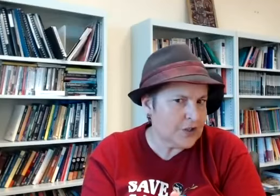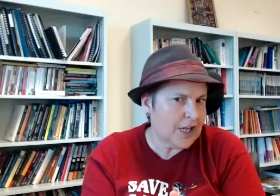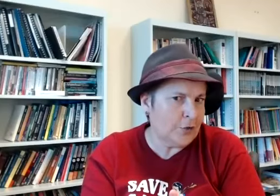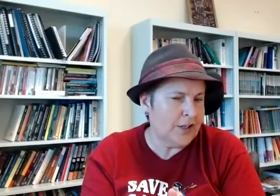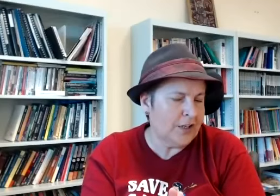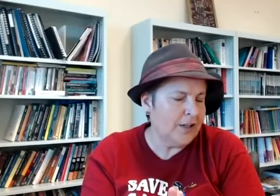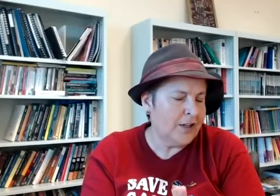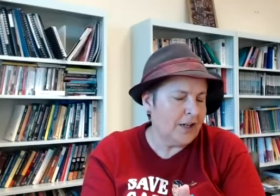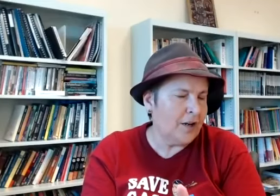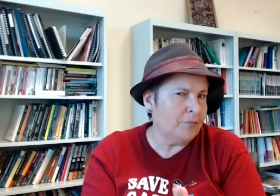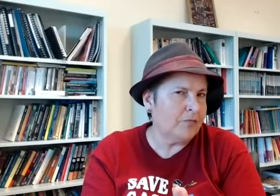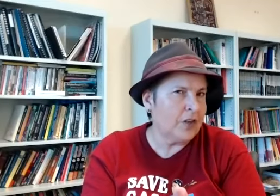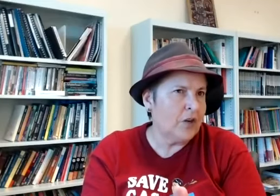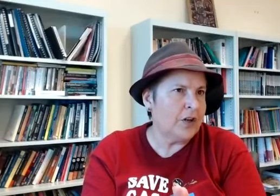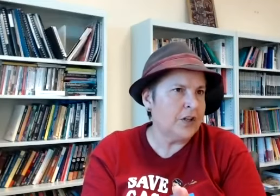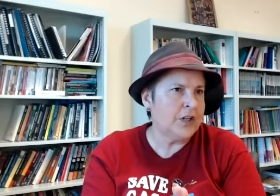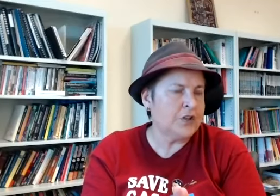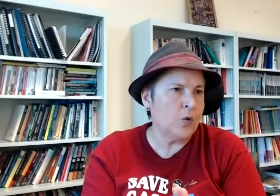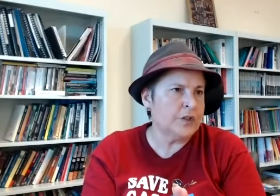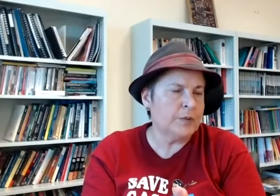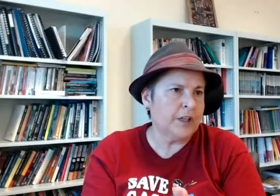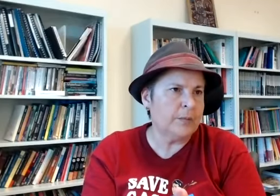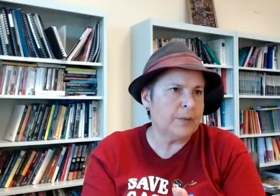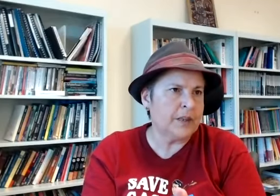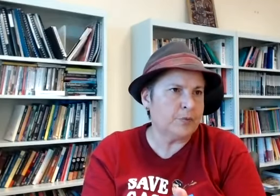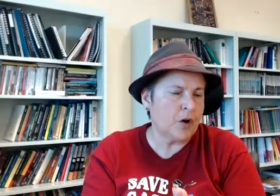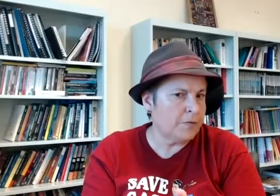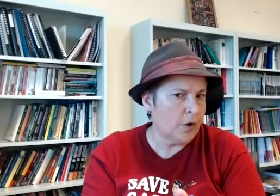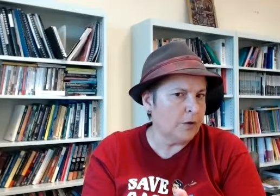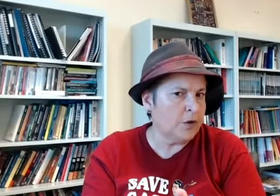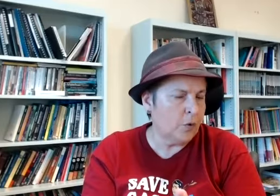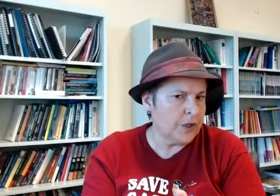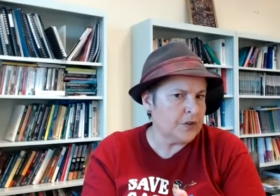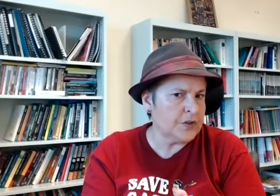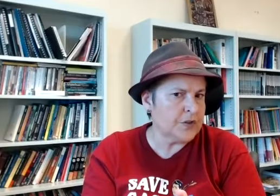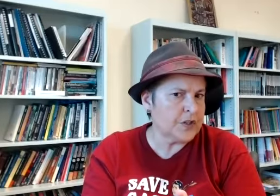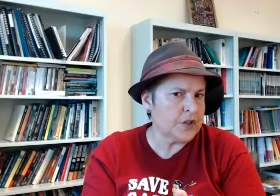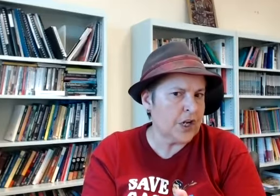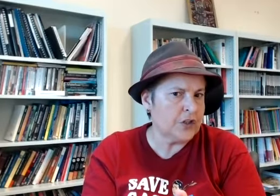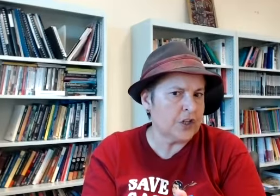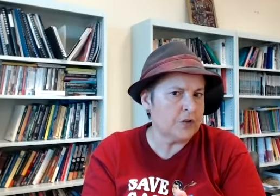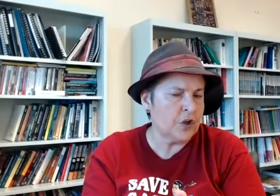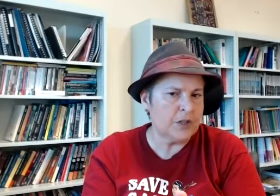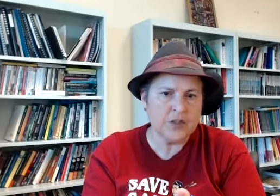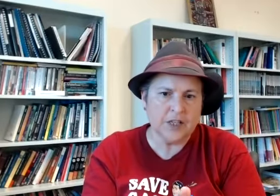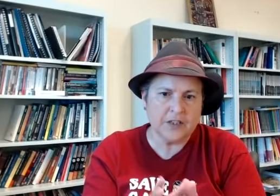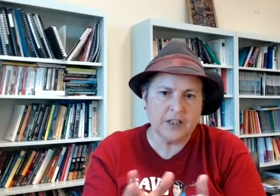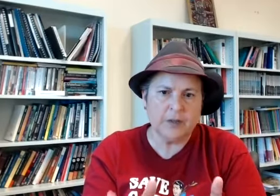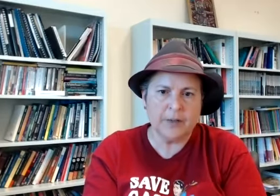hat on here um can you talk to me a little bit about the profile of your audiences has it changed over time can you tell us a little bit about